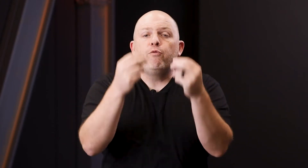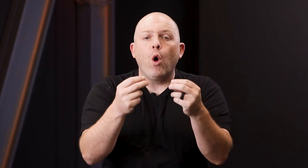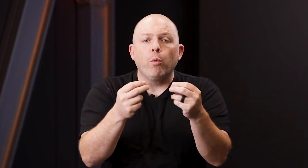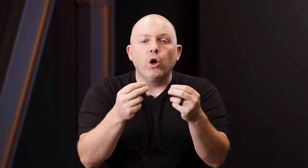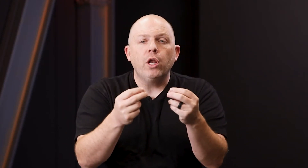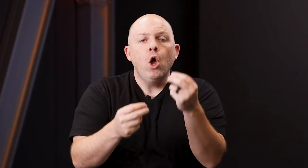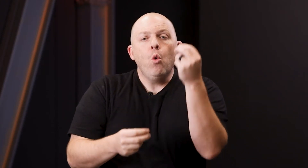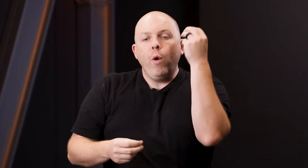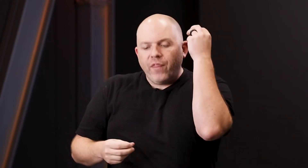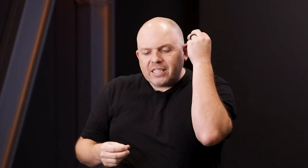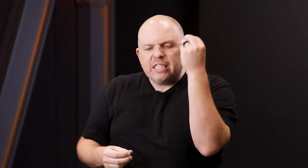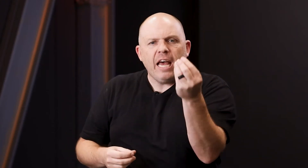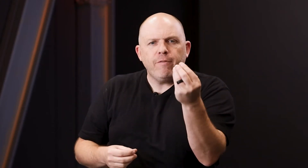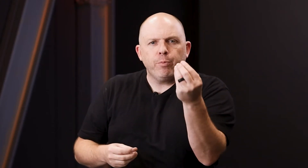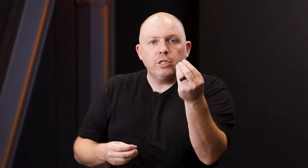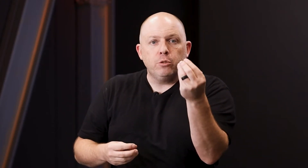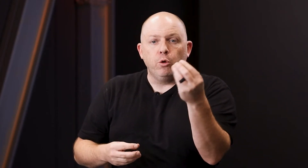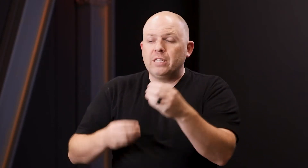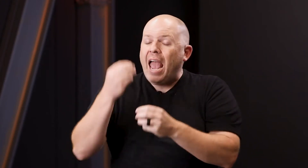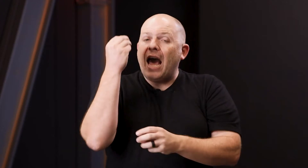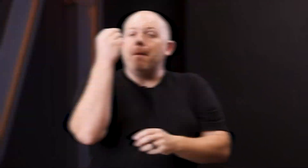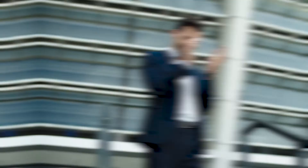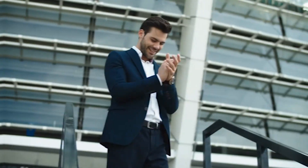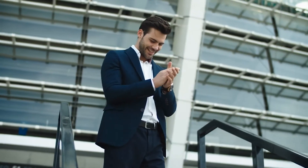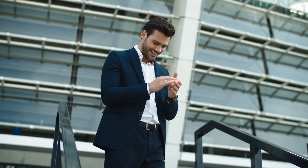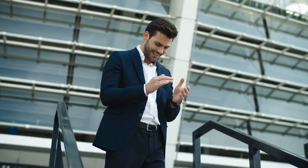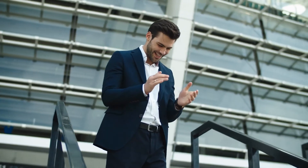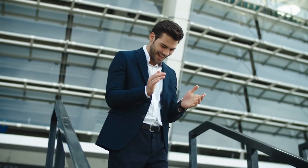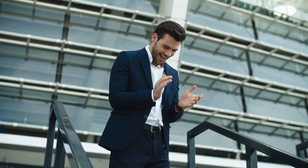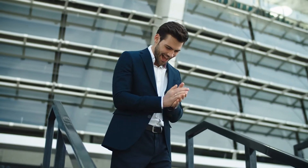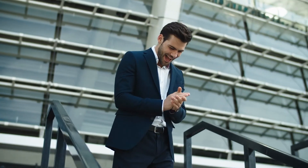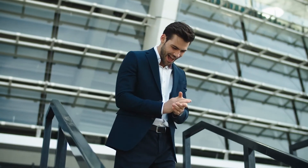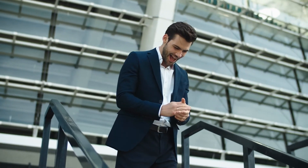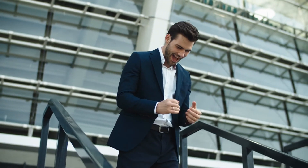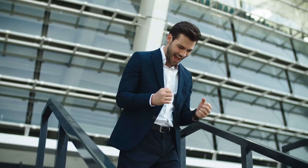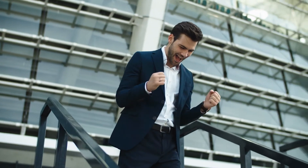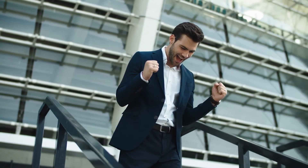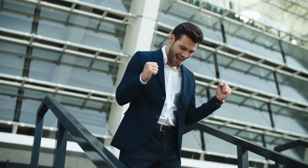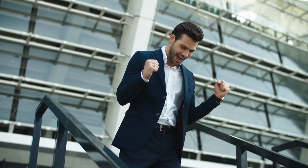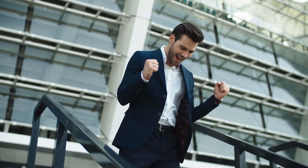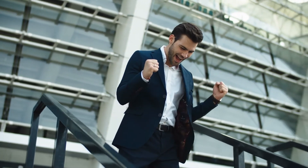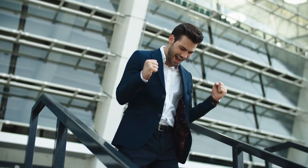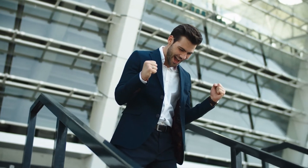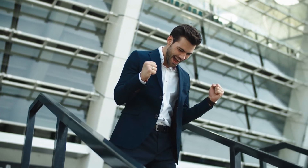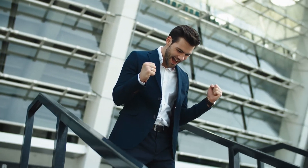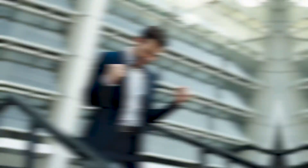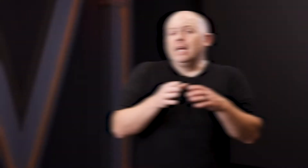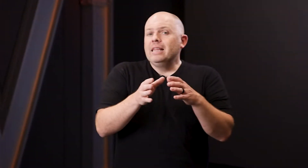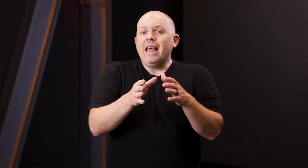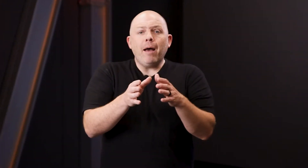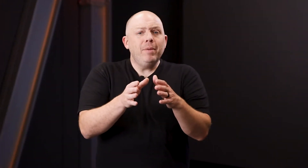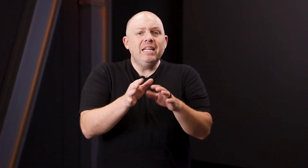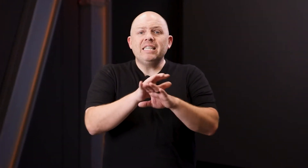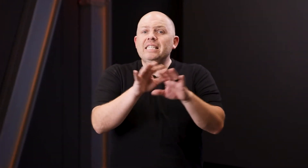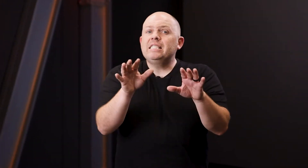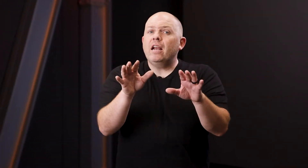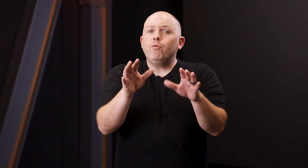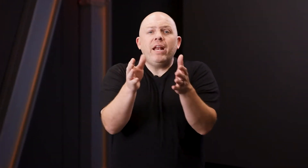forward with a set of principles and a mindset that creates actual real success for you. That means instead of waiting